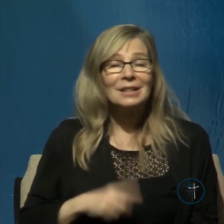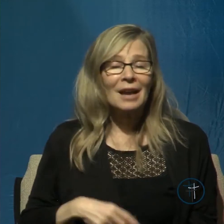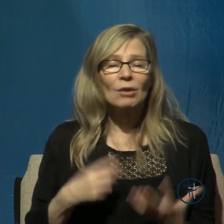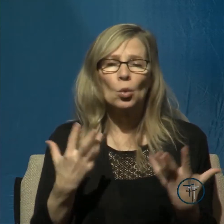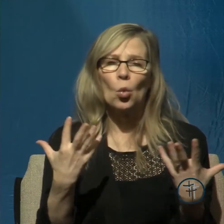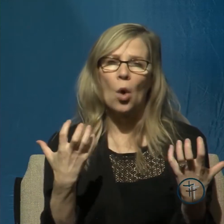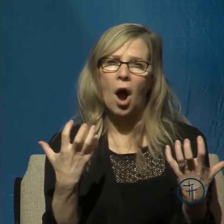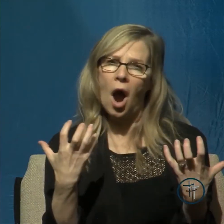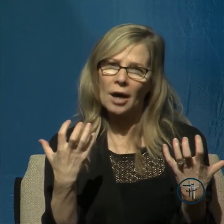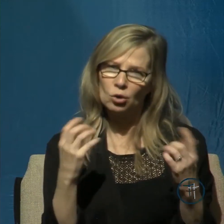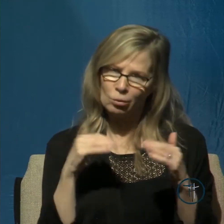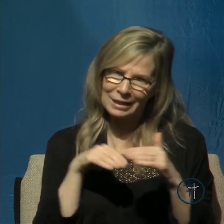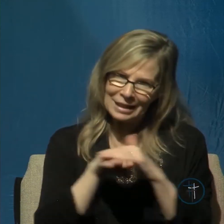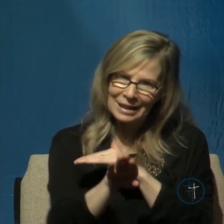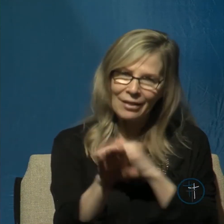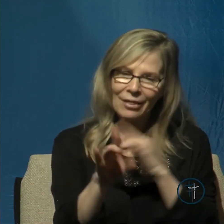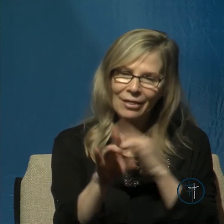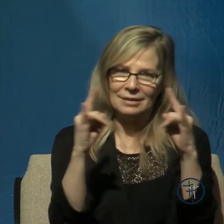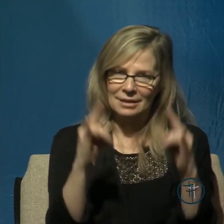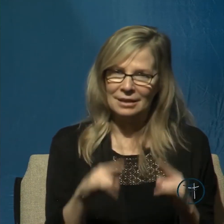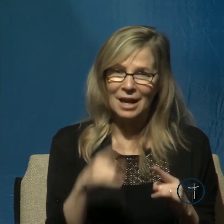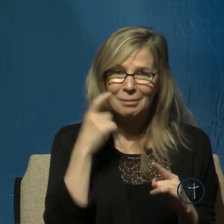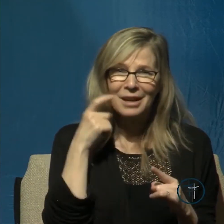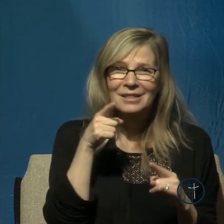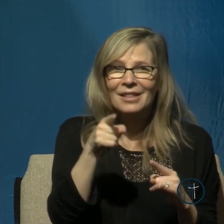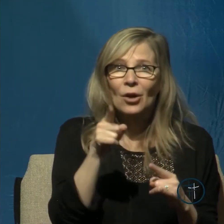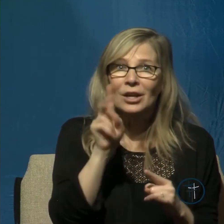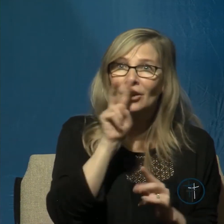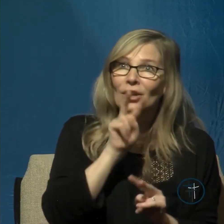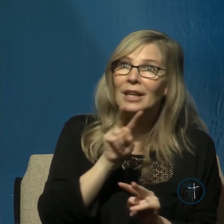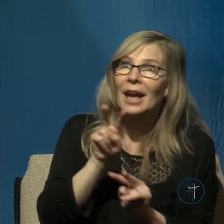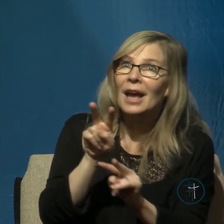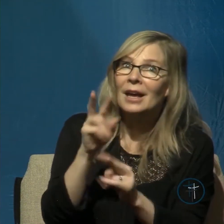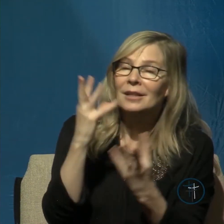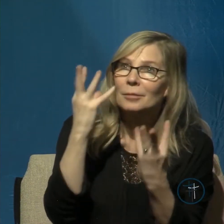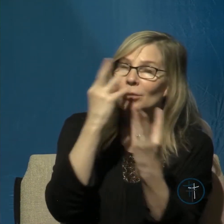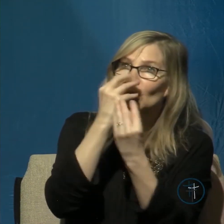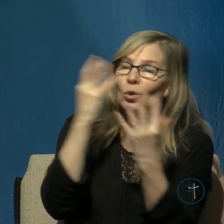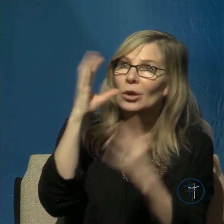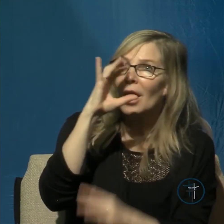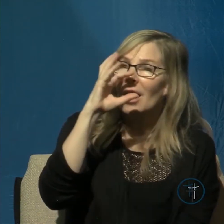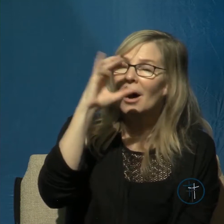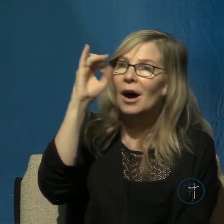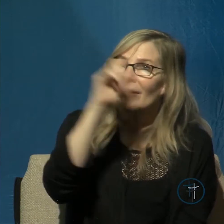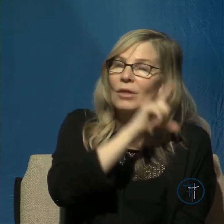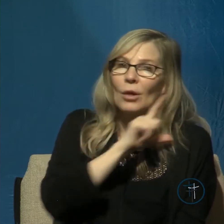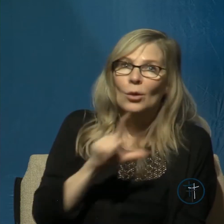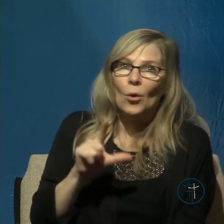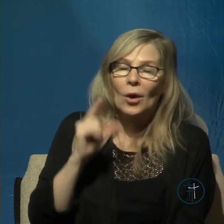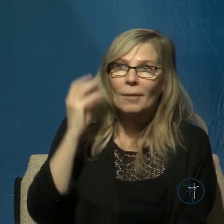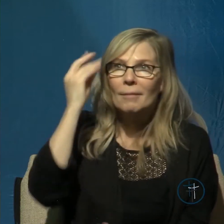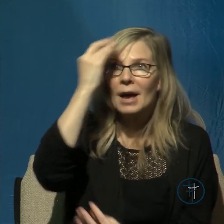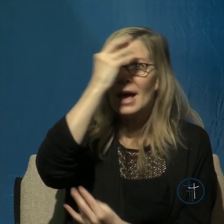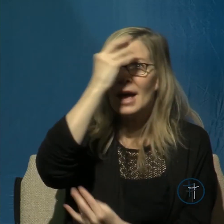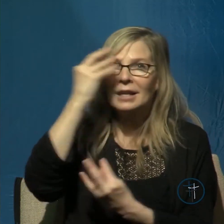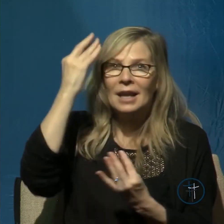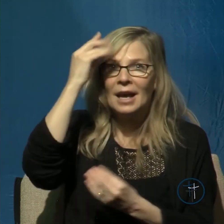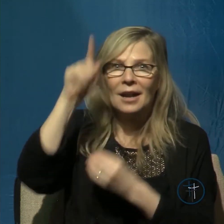it was here that he was able to gaze upon the beauty of the Lord to meditate about him remember